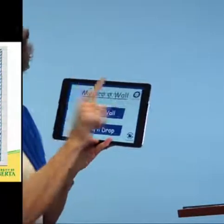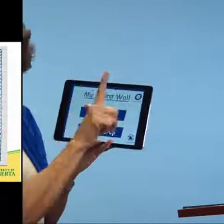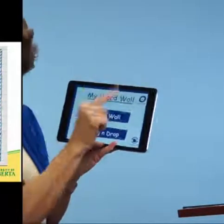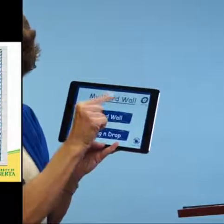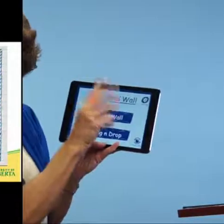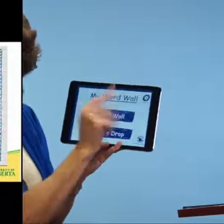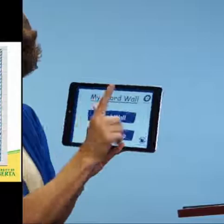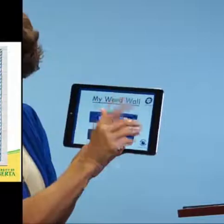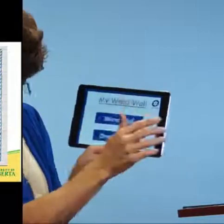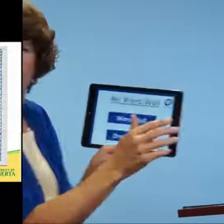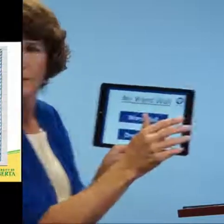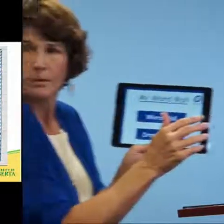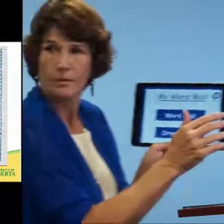So you would click on the word wall.